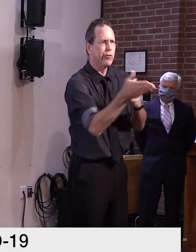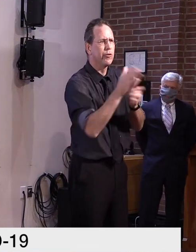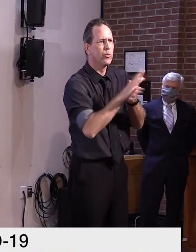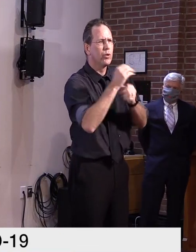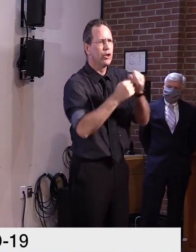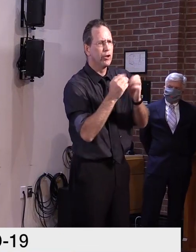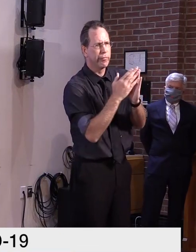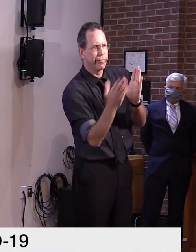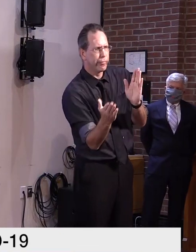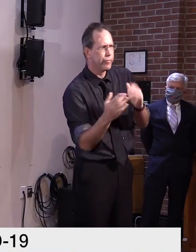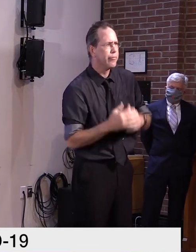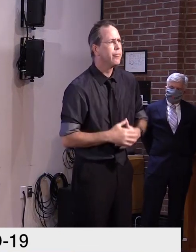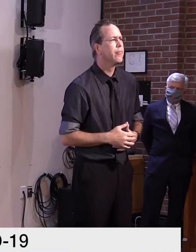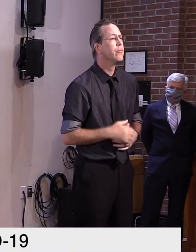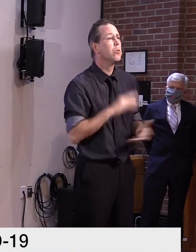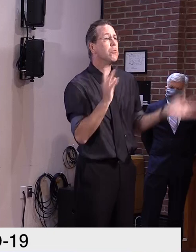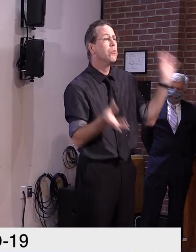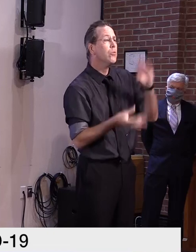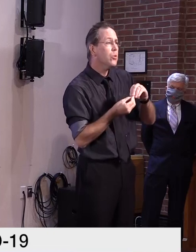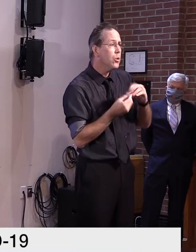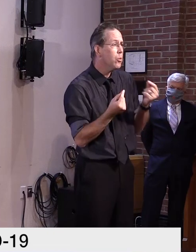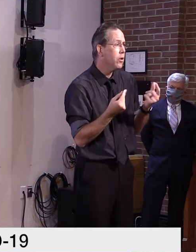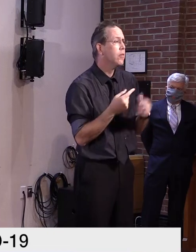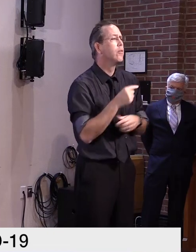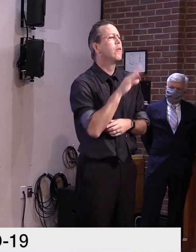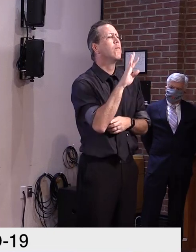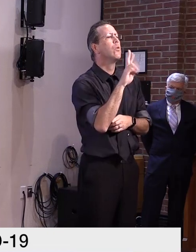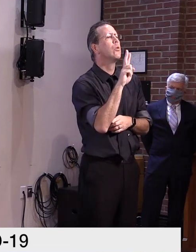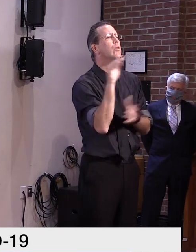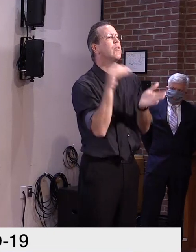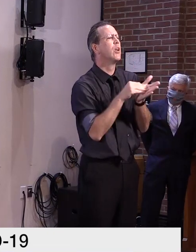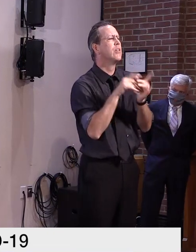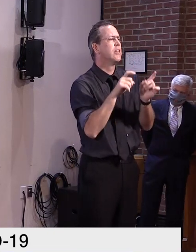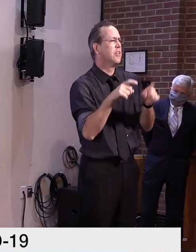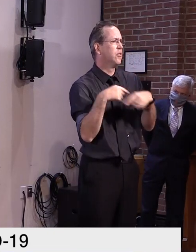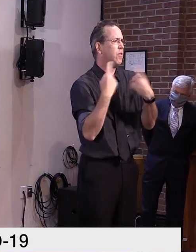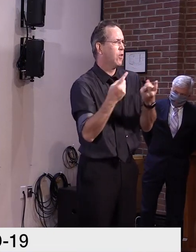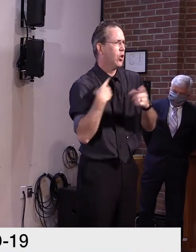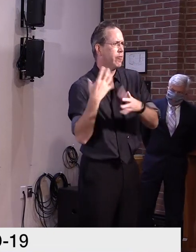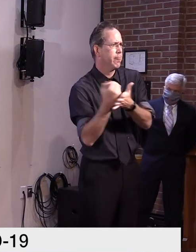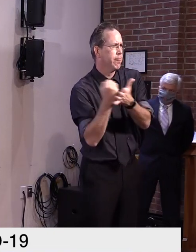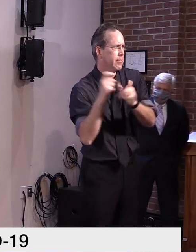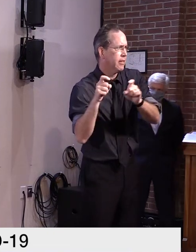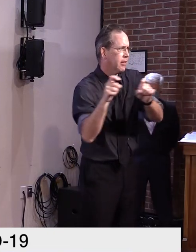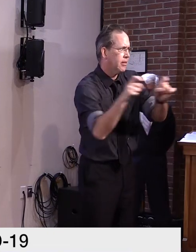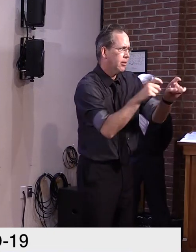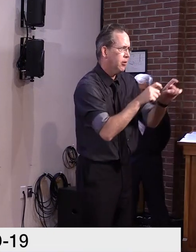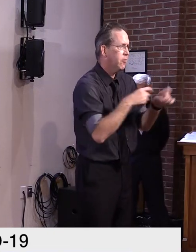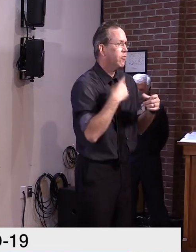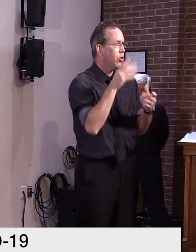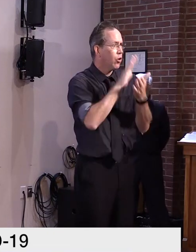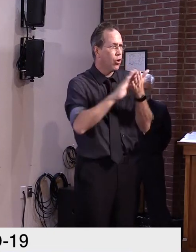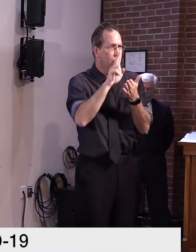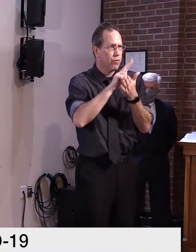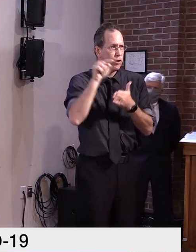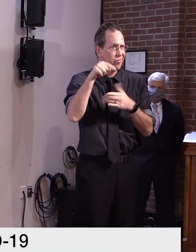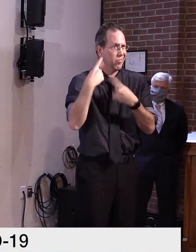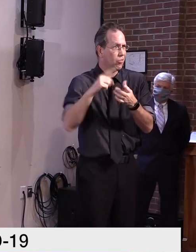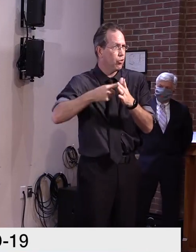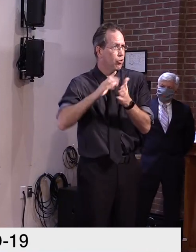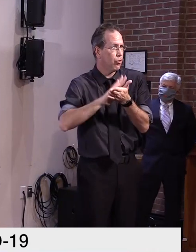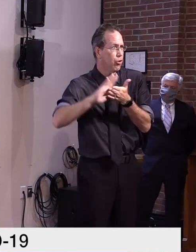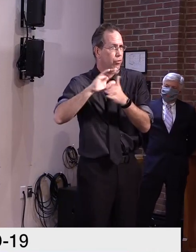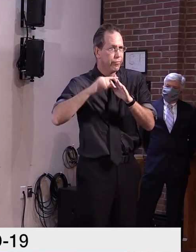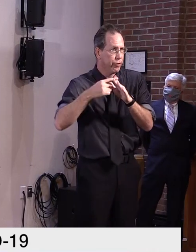numbers, that's over 42,000 tests that have been administered since the college restart and 38 positives for a very low